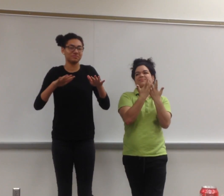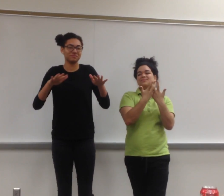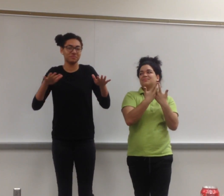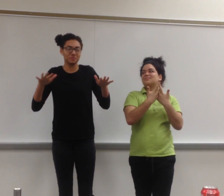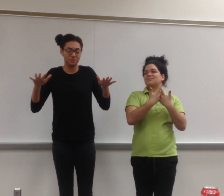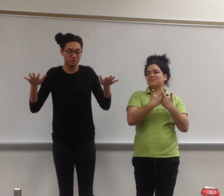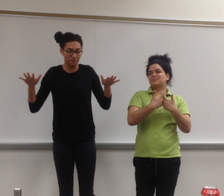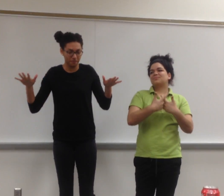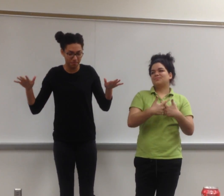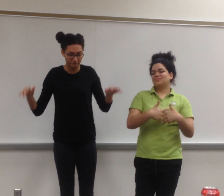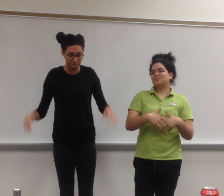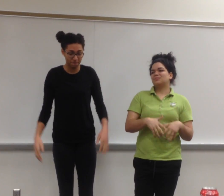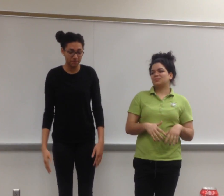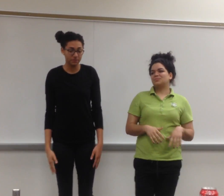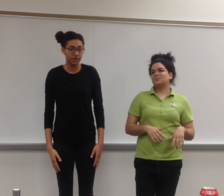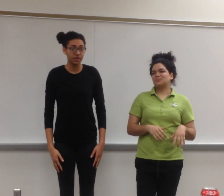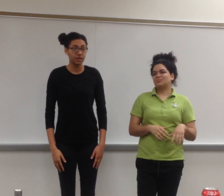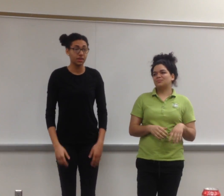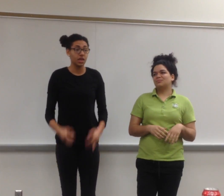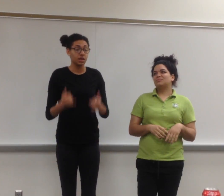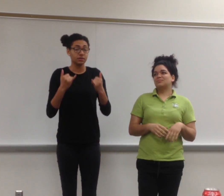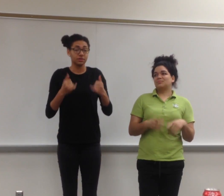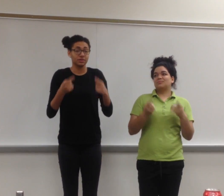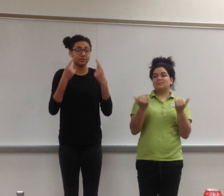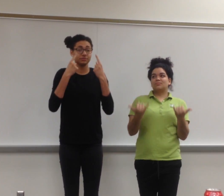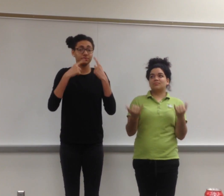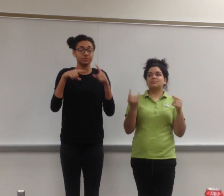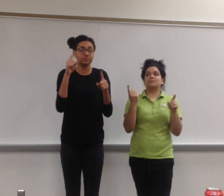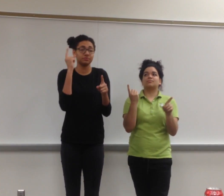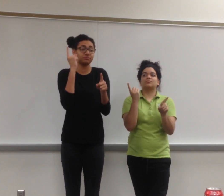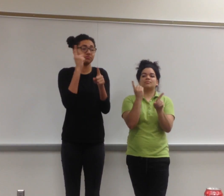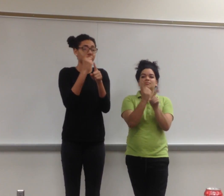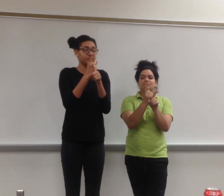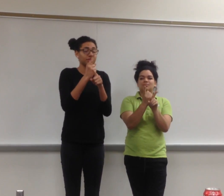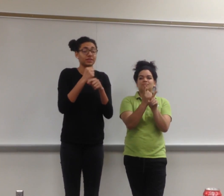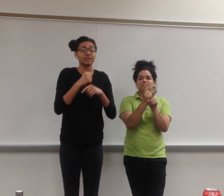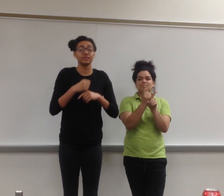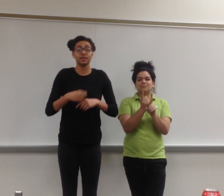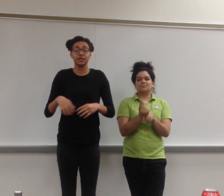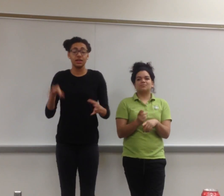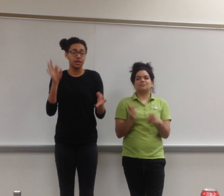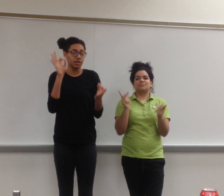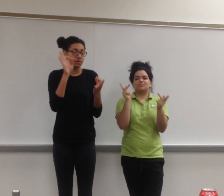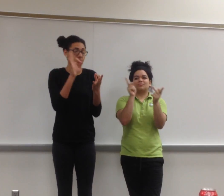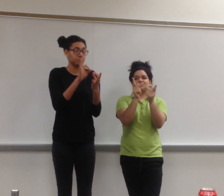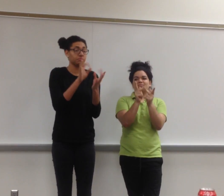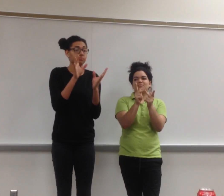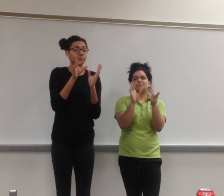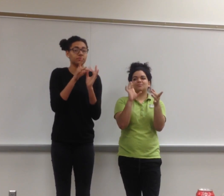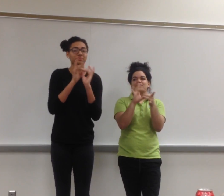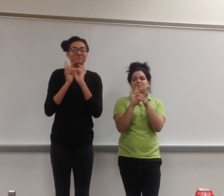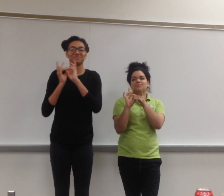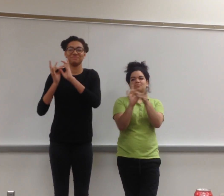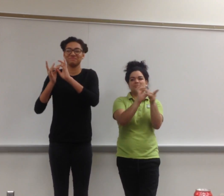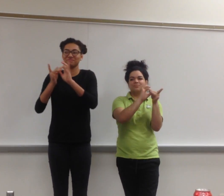I can't decide, why I know he's